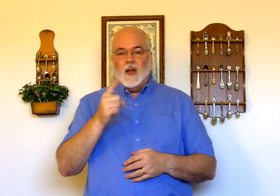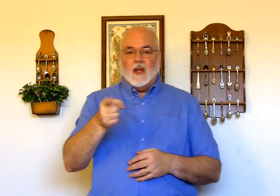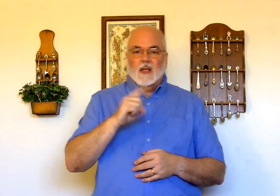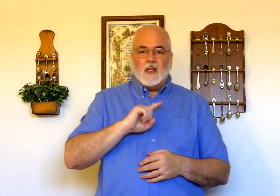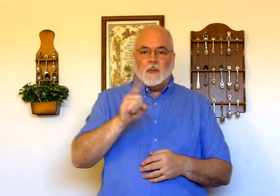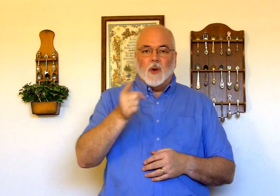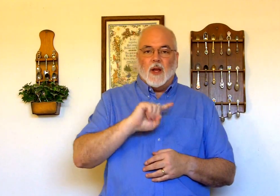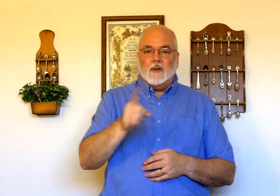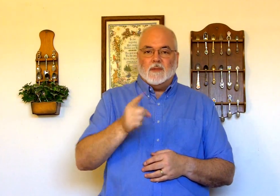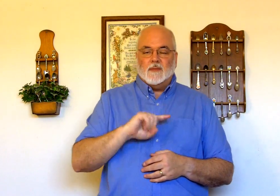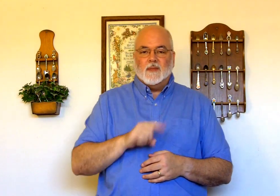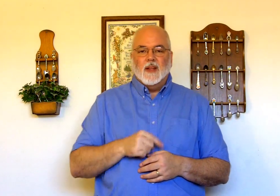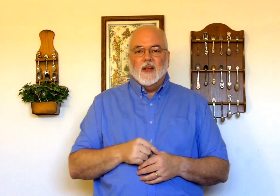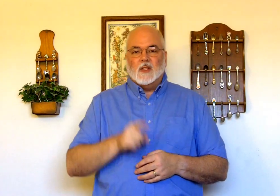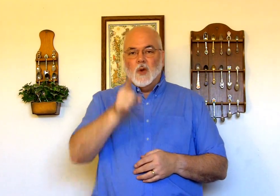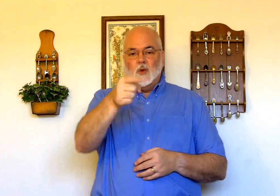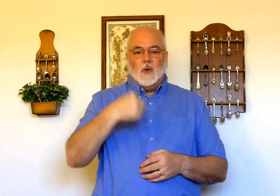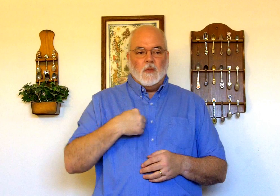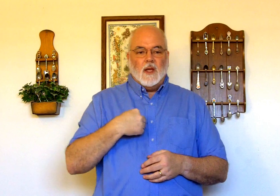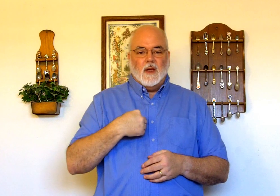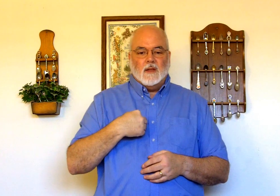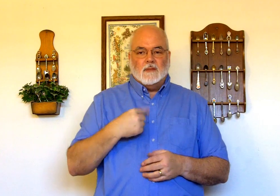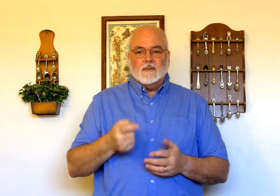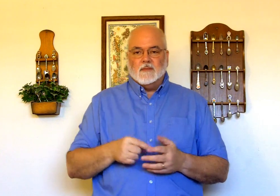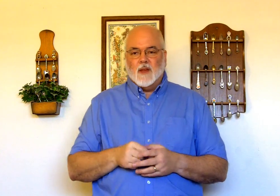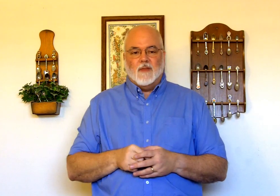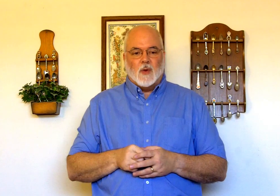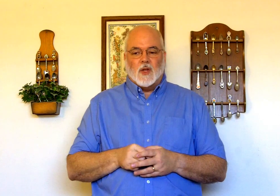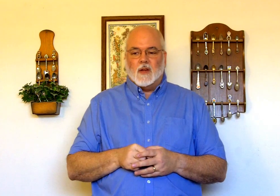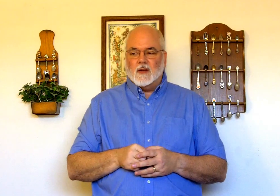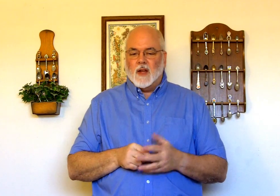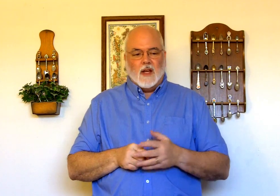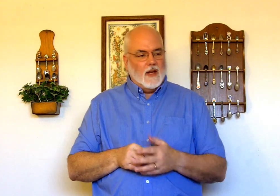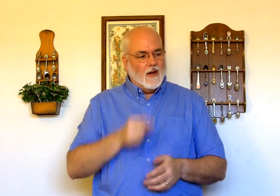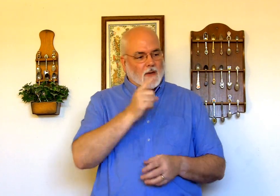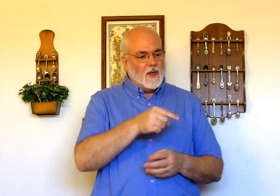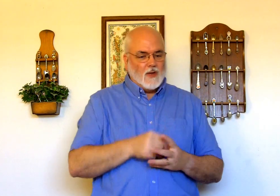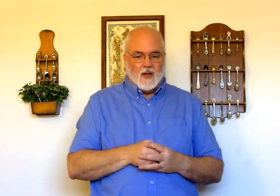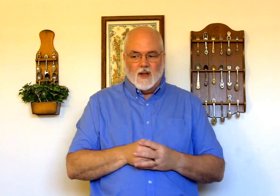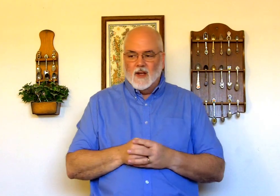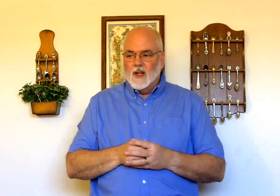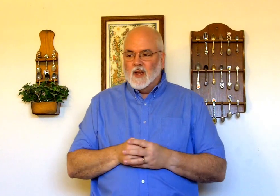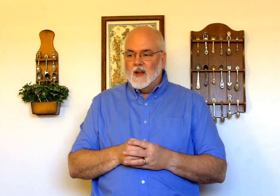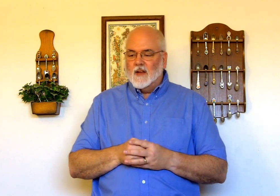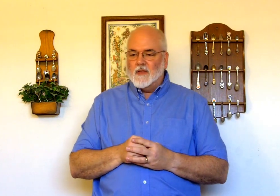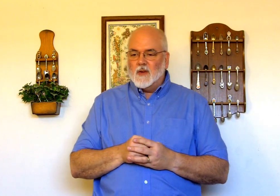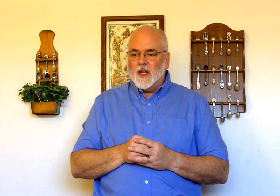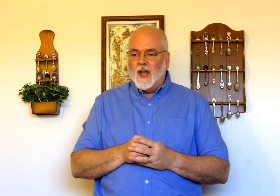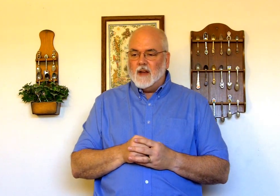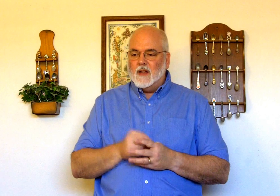is a pronoun. So, you, me, if there was a lady in here, it would be she. If there was a cat in